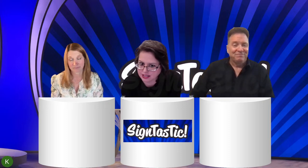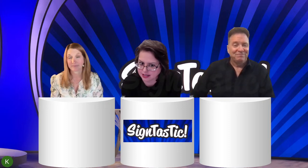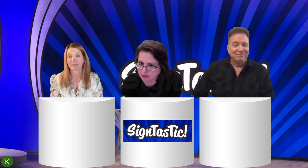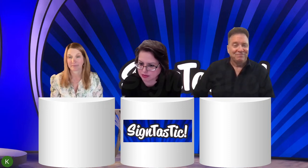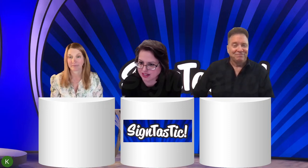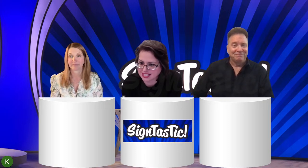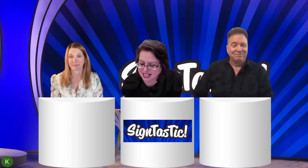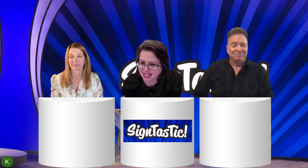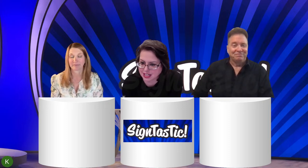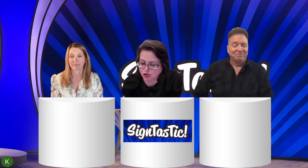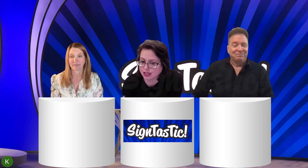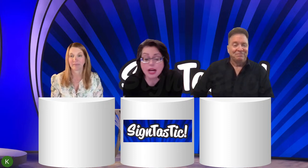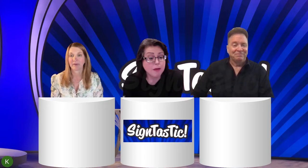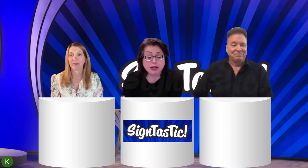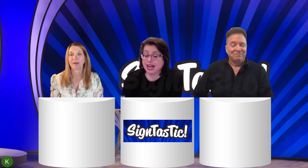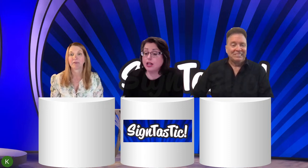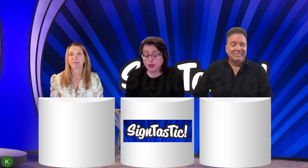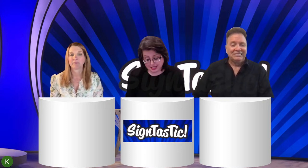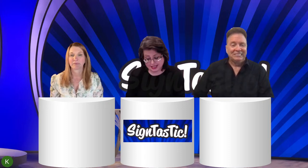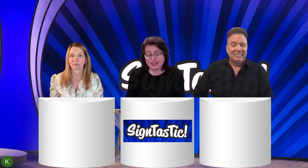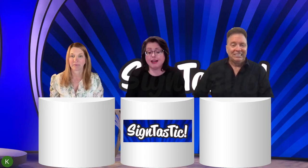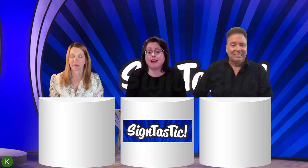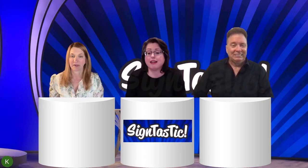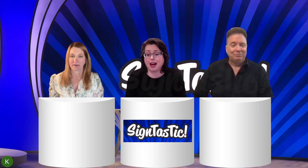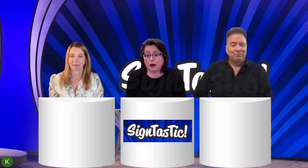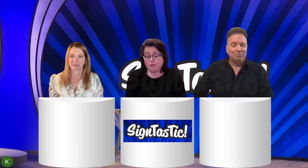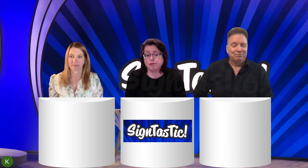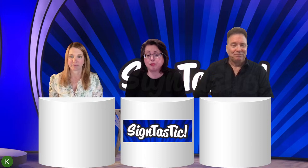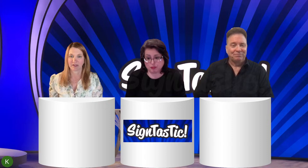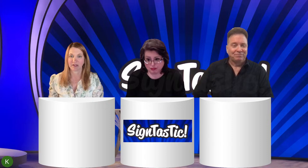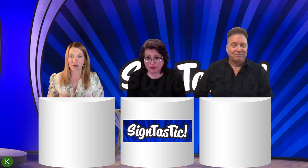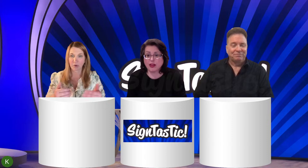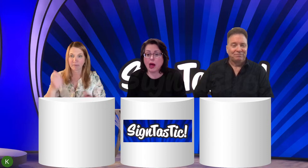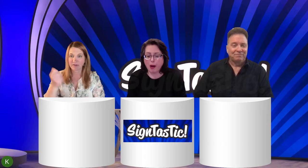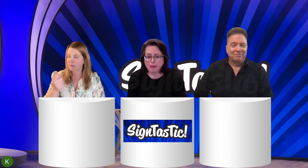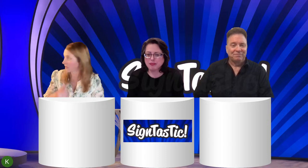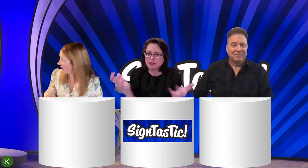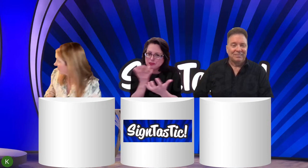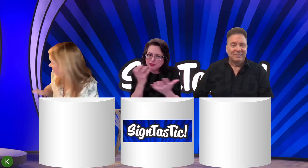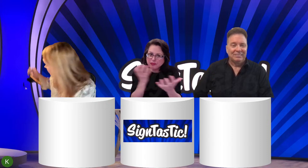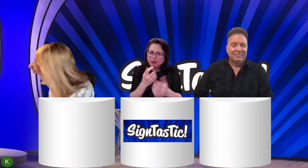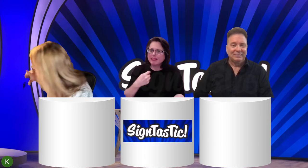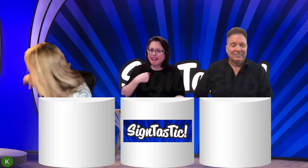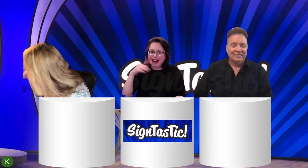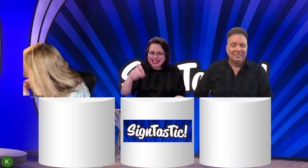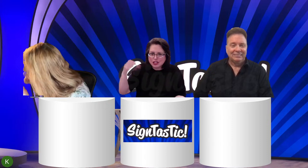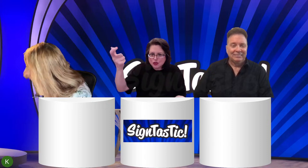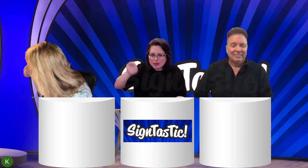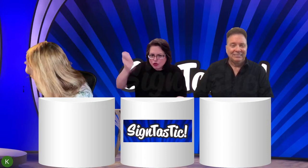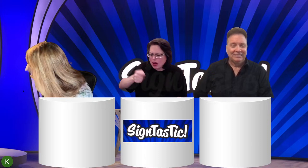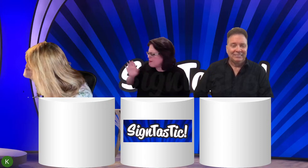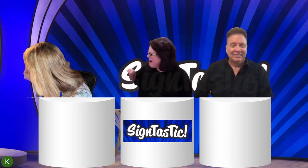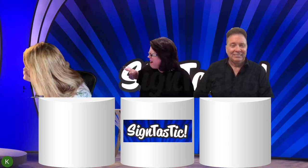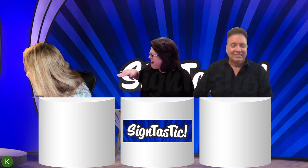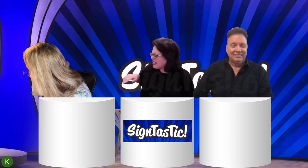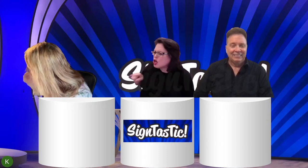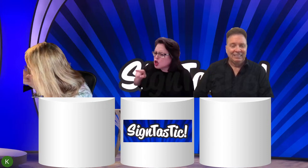And they're perfecting the Android. But yeah, you can see it on there now. You need to go up and subscribe. TikTok people, you need to subscribe. See